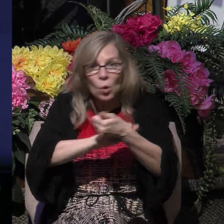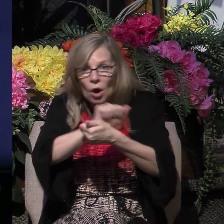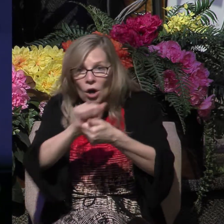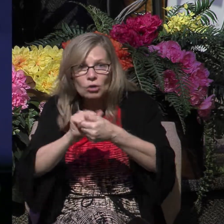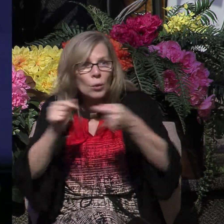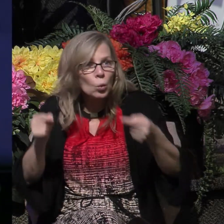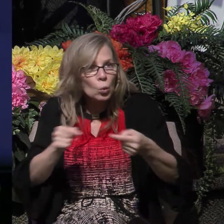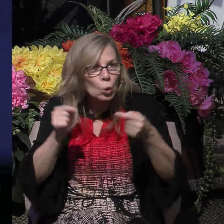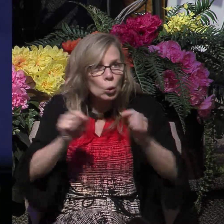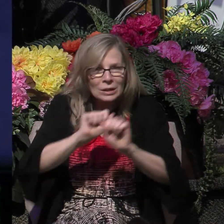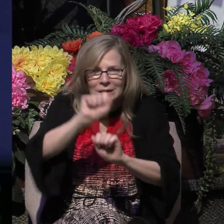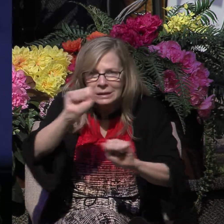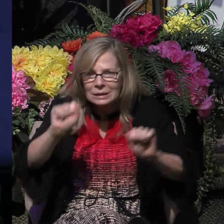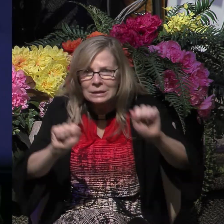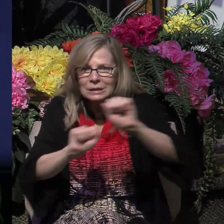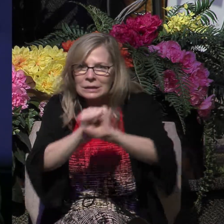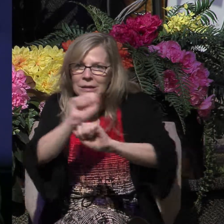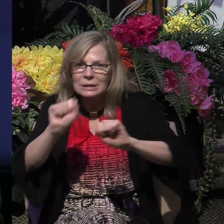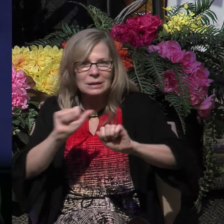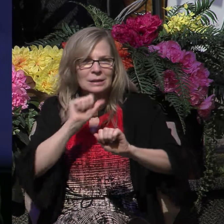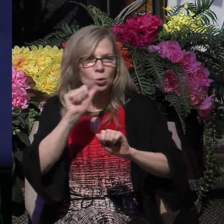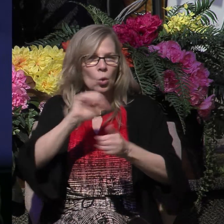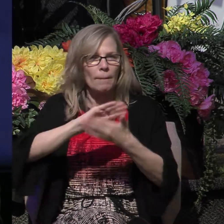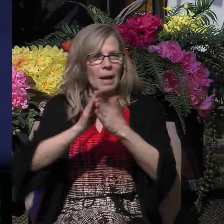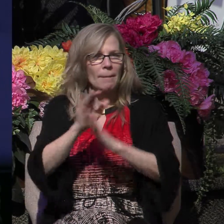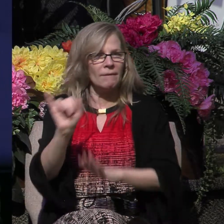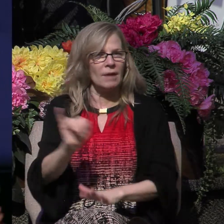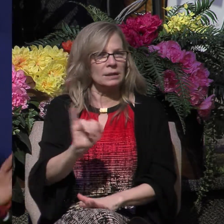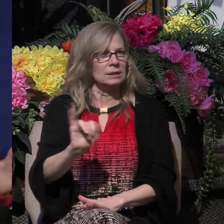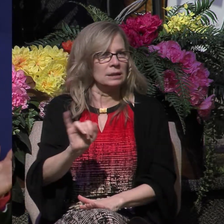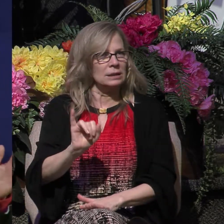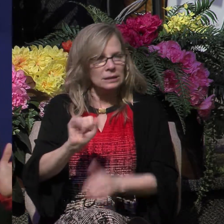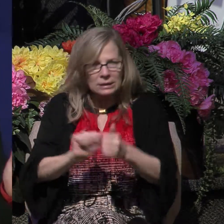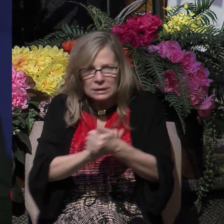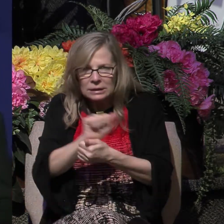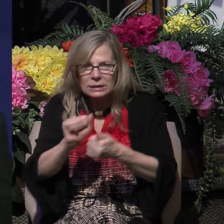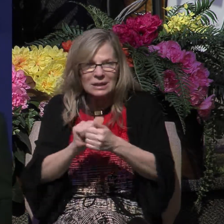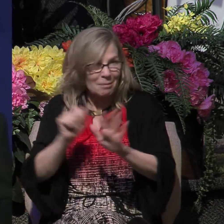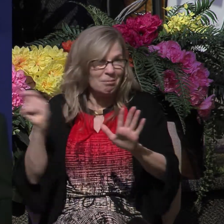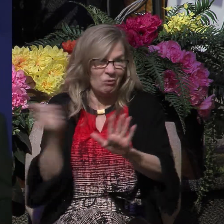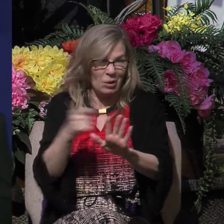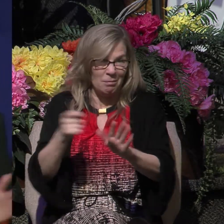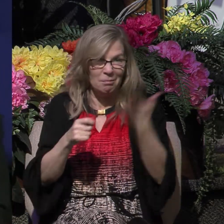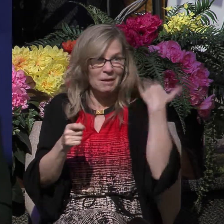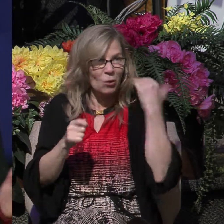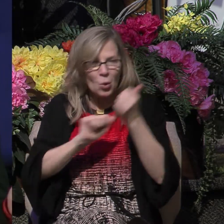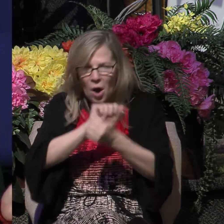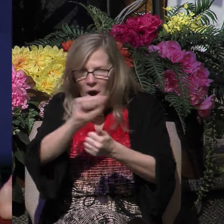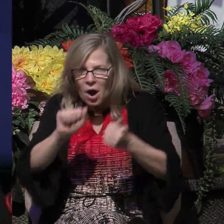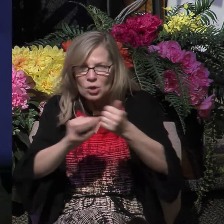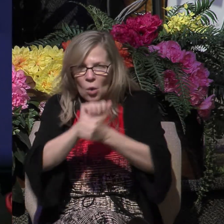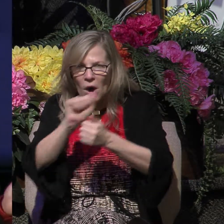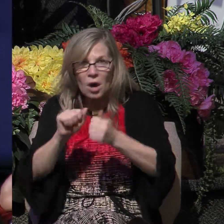wounds on their back so they won't get infected. They've been violently whipped. He's washing them out. Why? Because